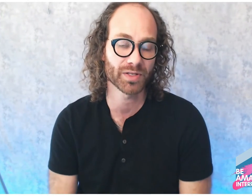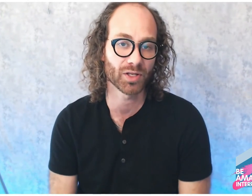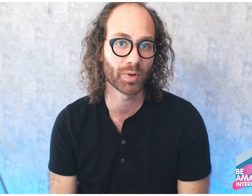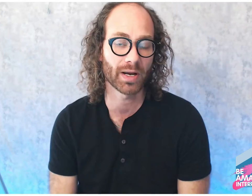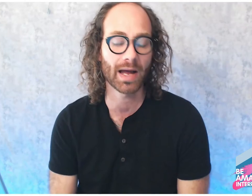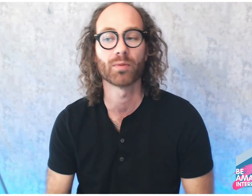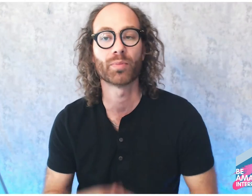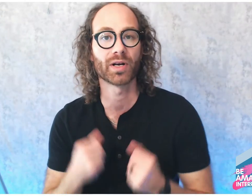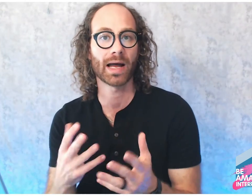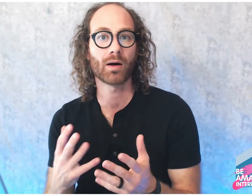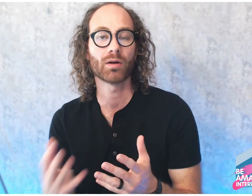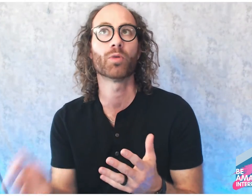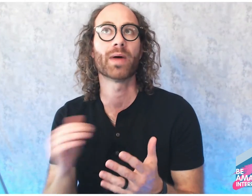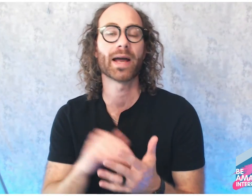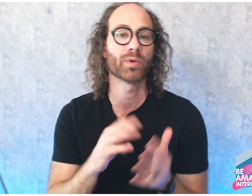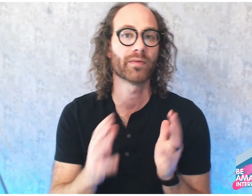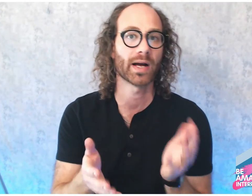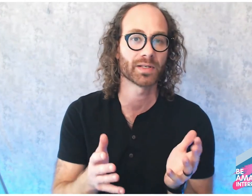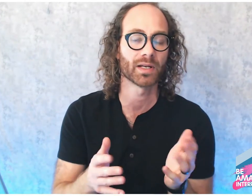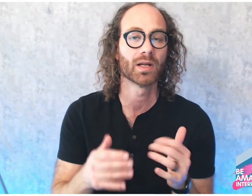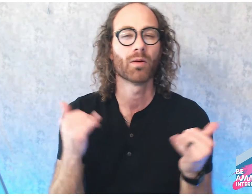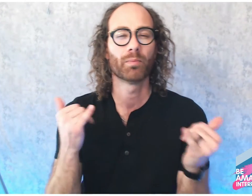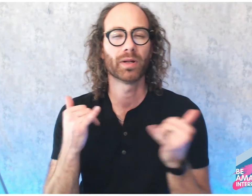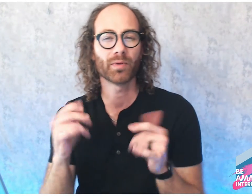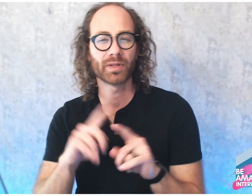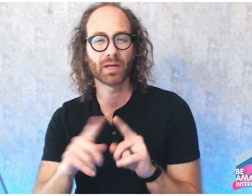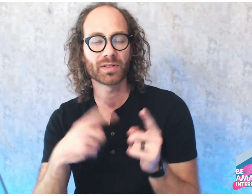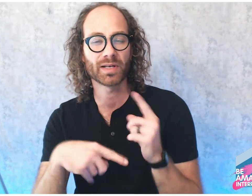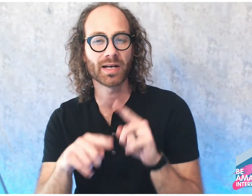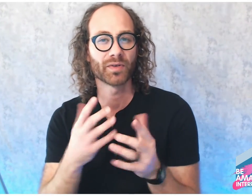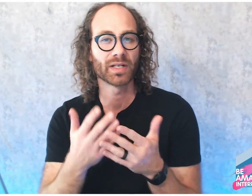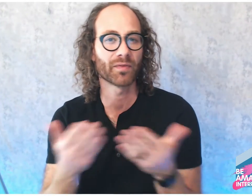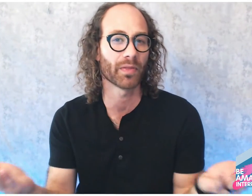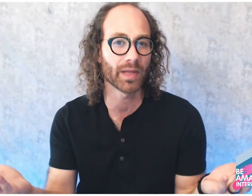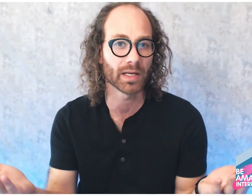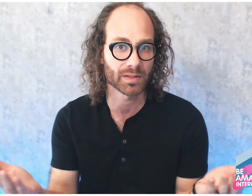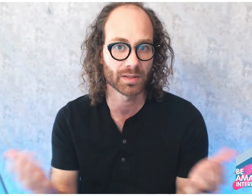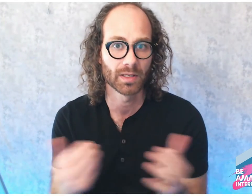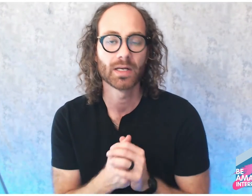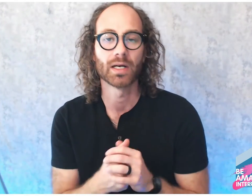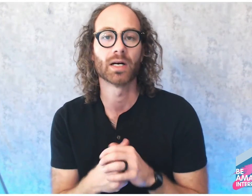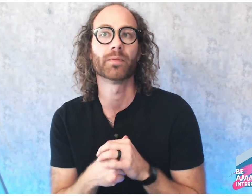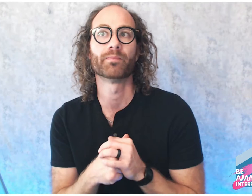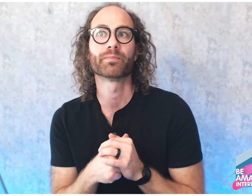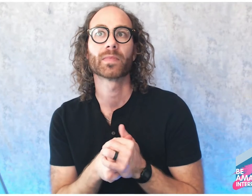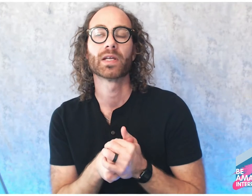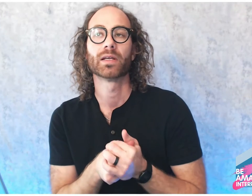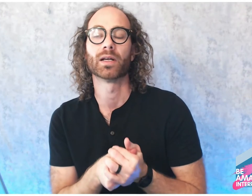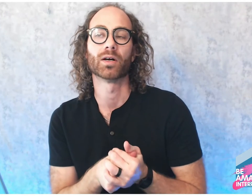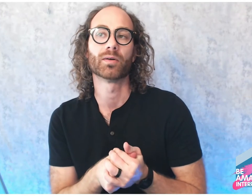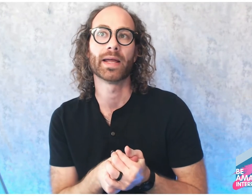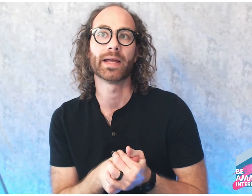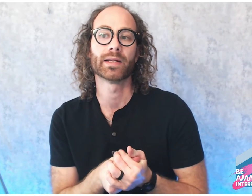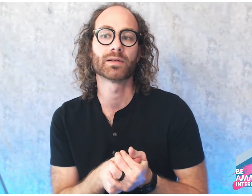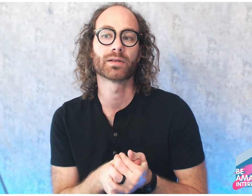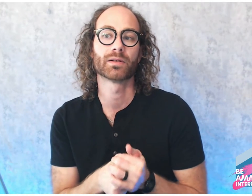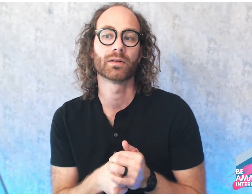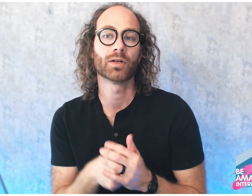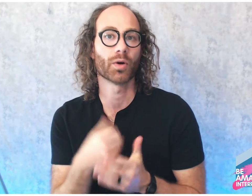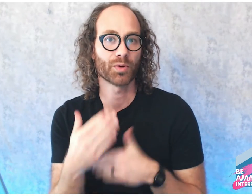put out. Put it out. Go back and revise it. Play with different signs for different things, you know, and go through that